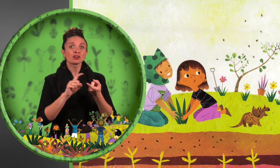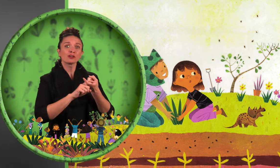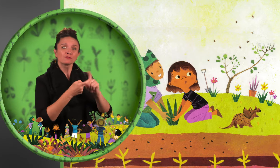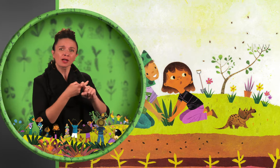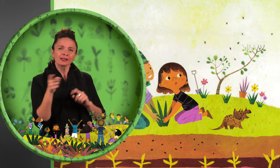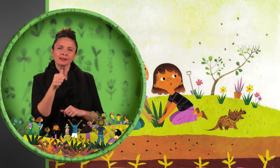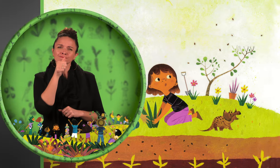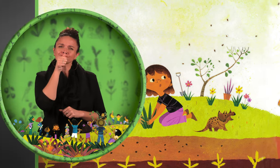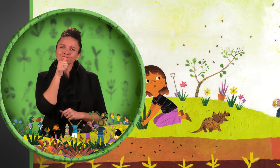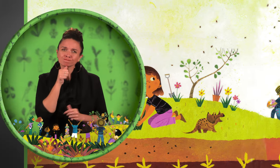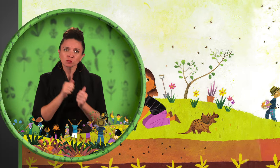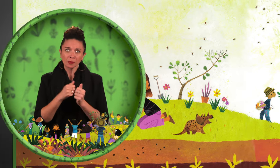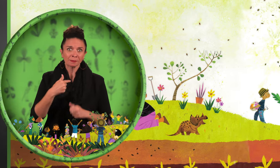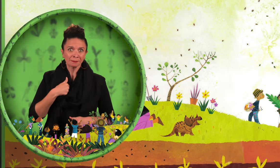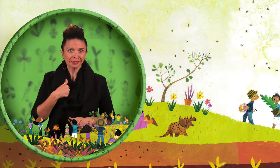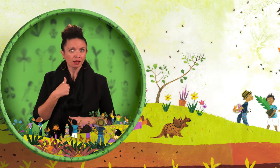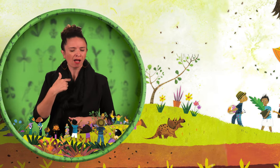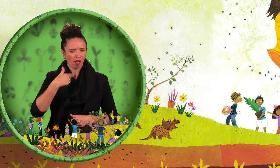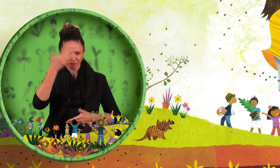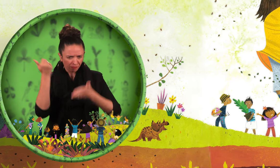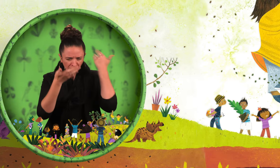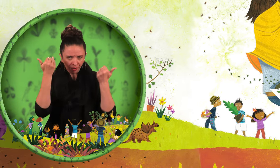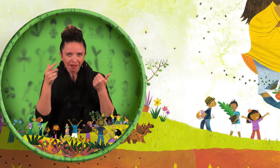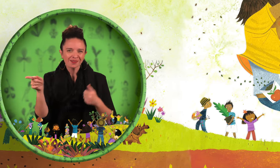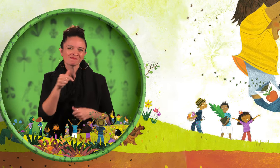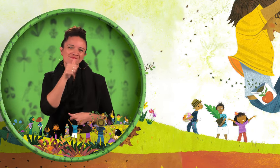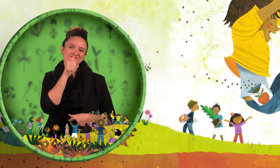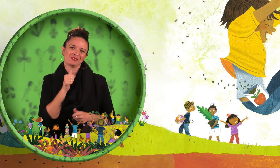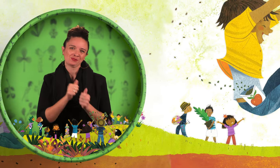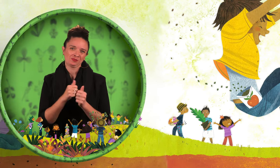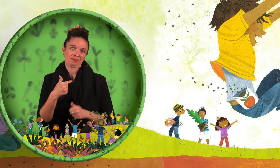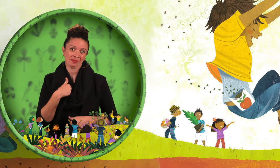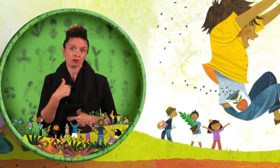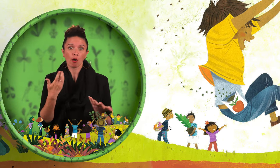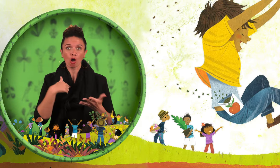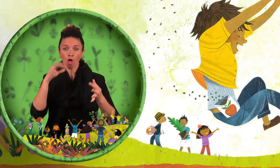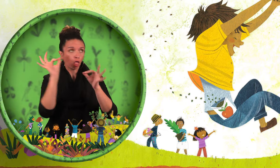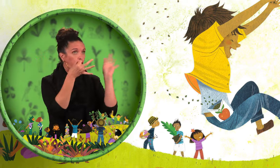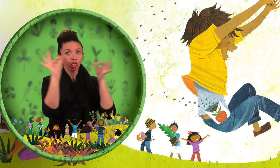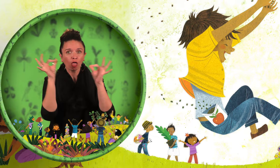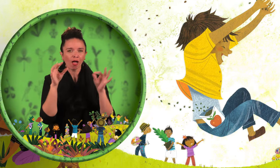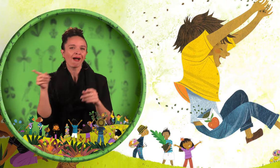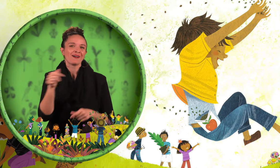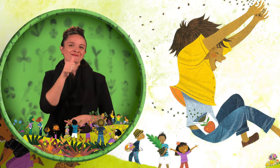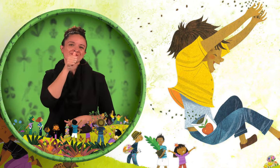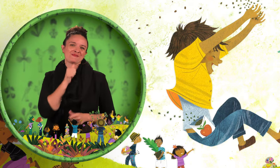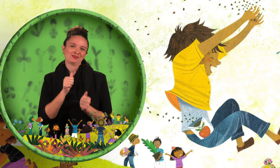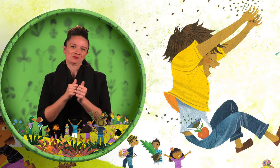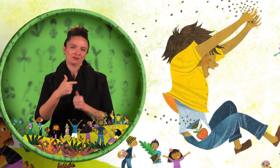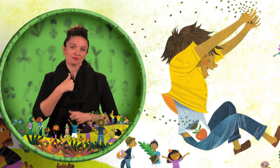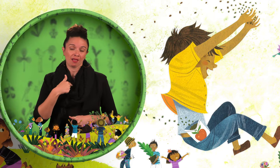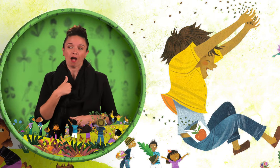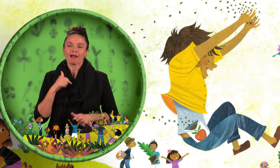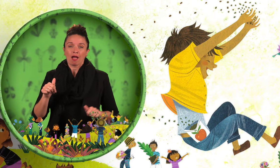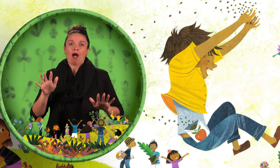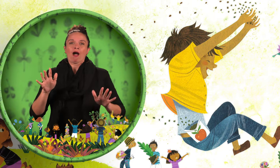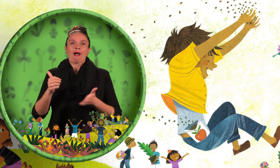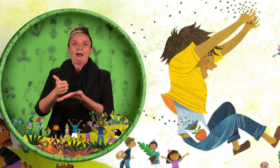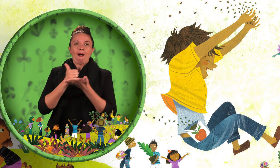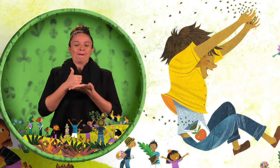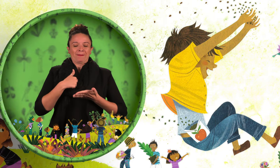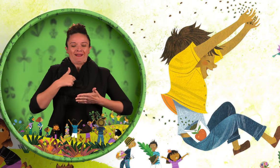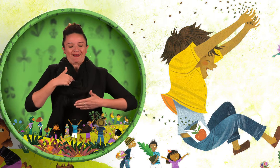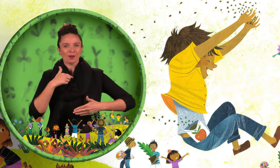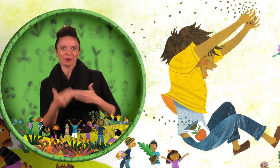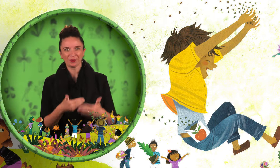When my teachers and friends are patient with me, if I forget something or get distracted, I can get myself